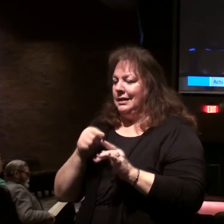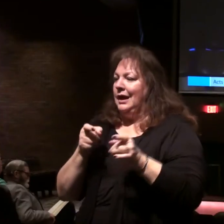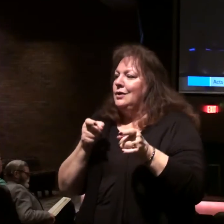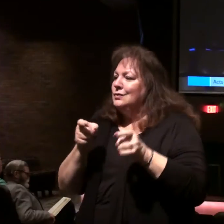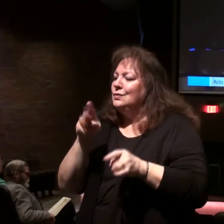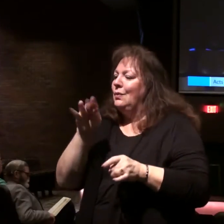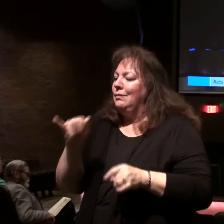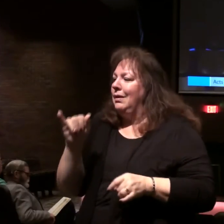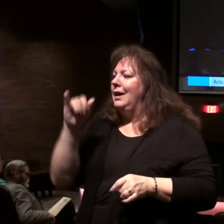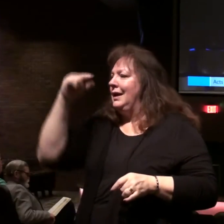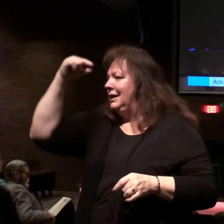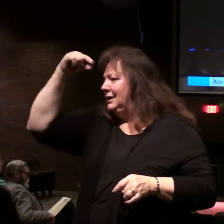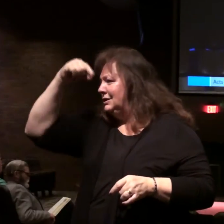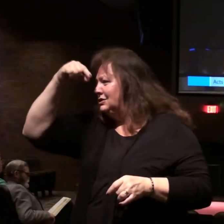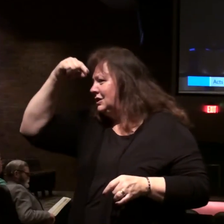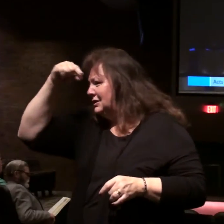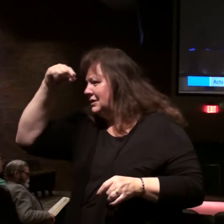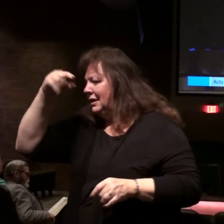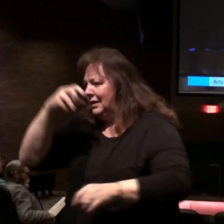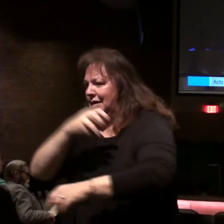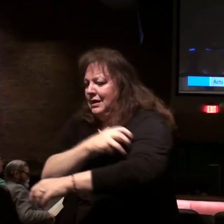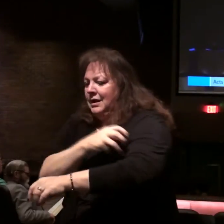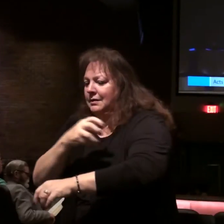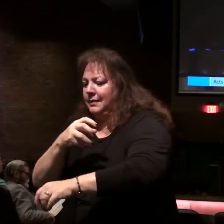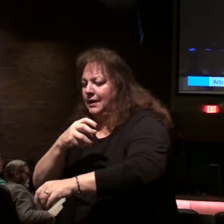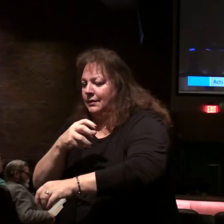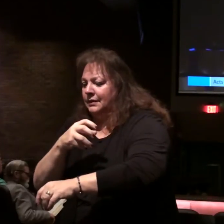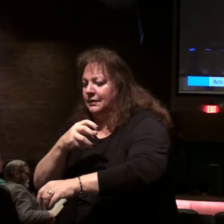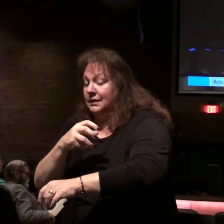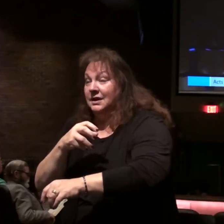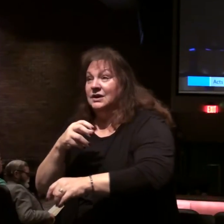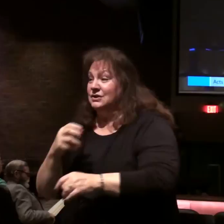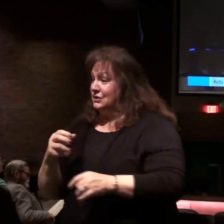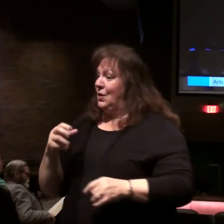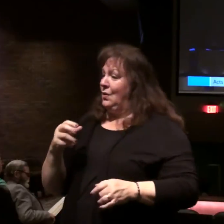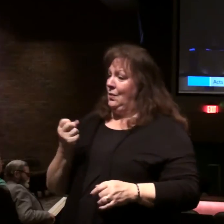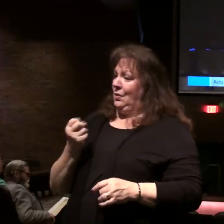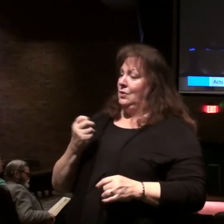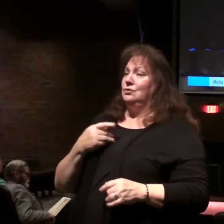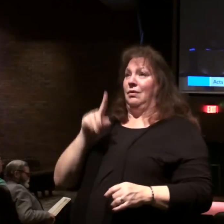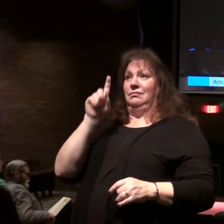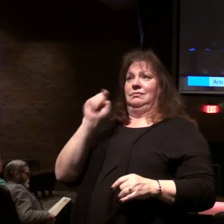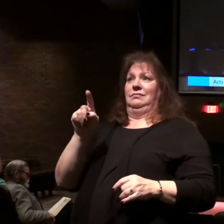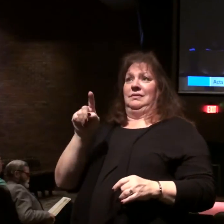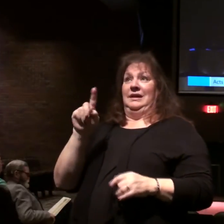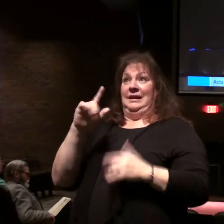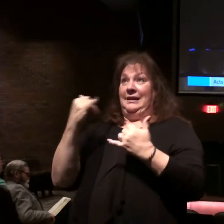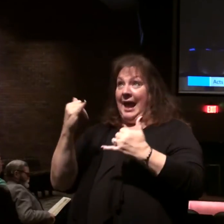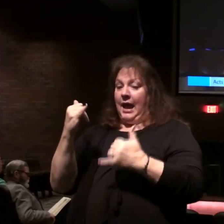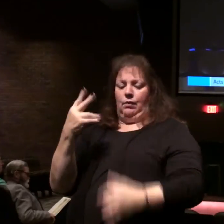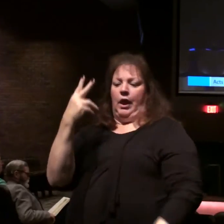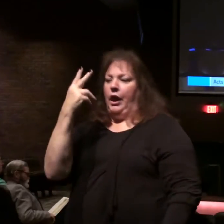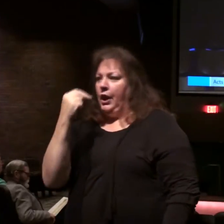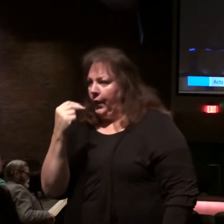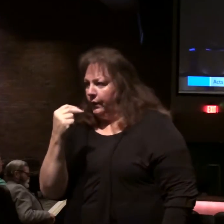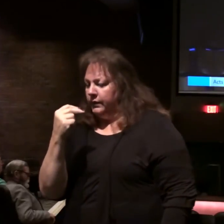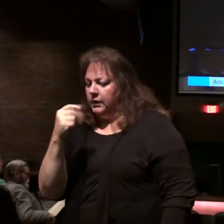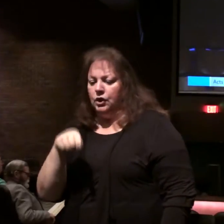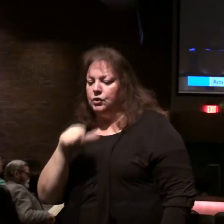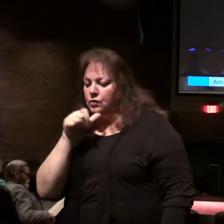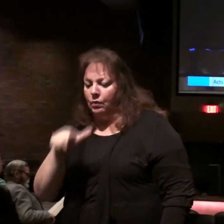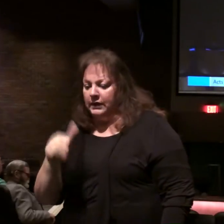by the Gentile powers. Are you going to establish the kingdom? No. You don't need to know.